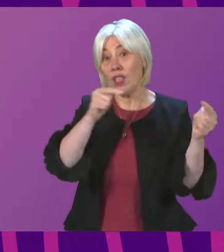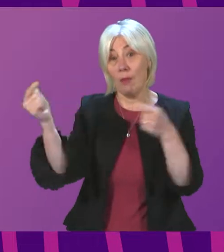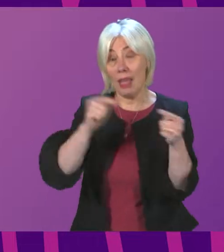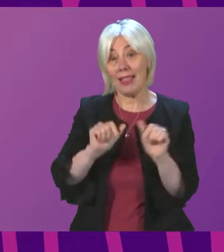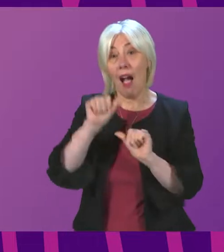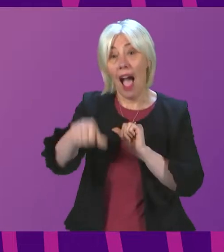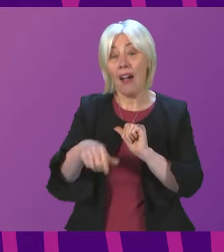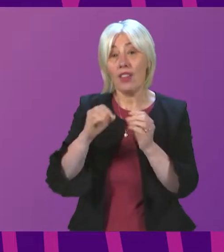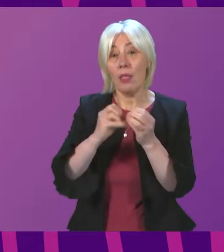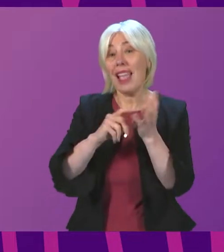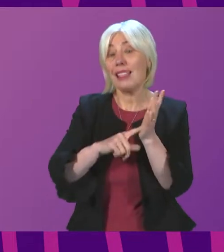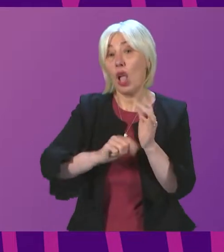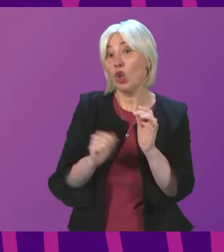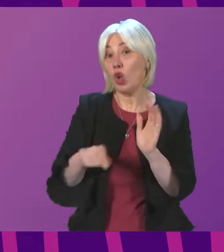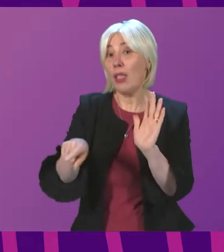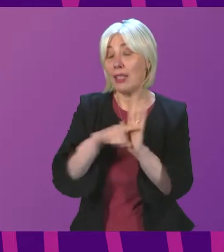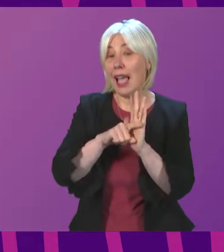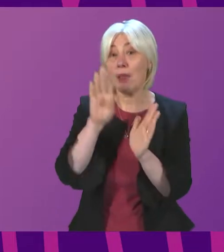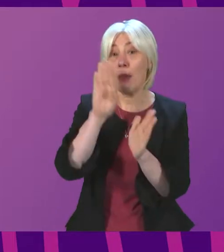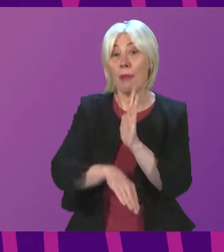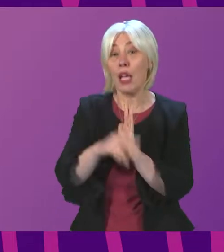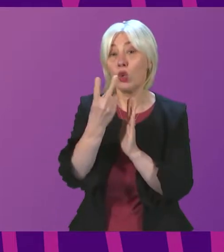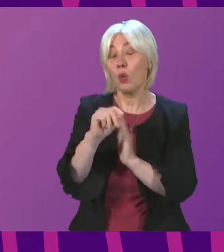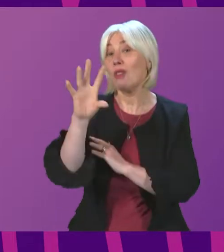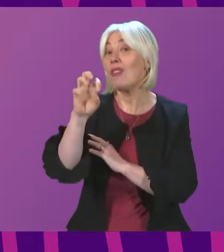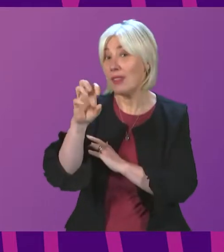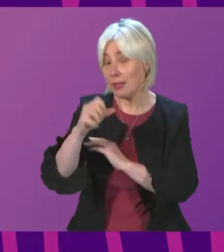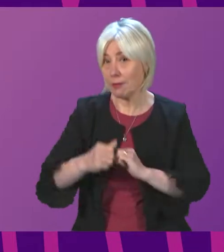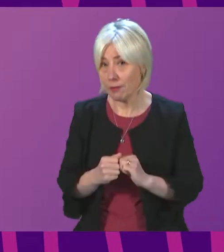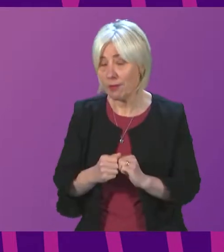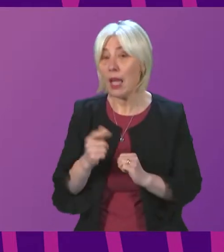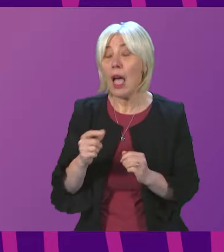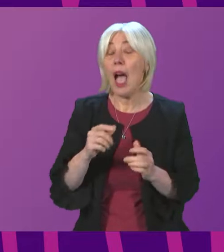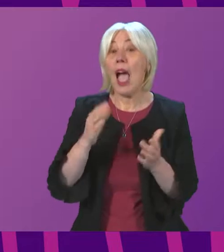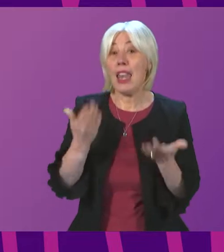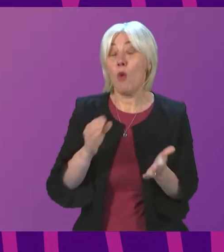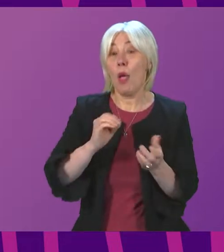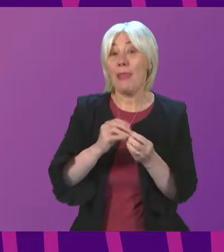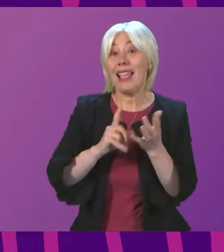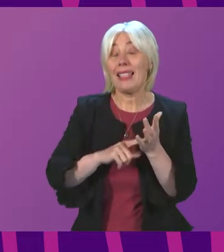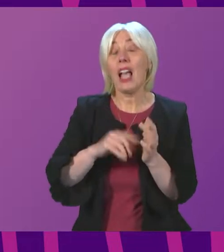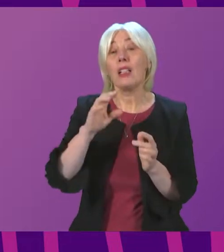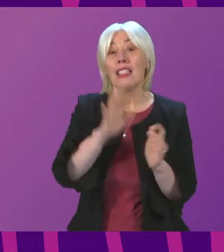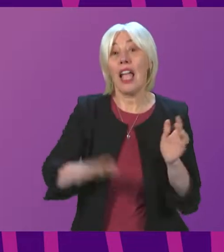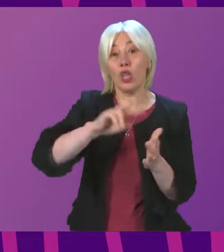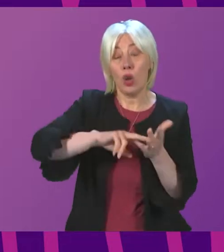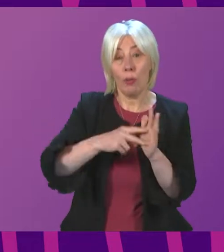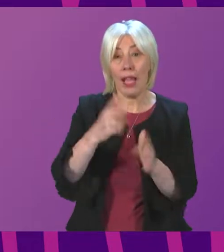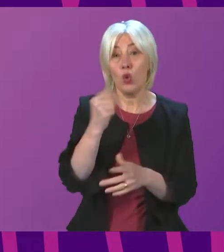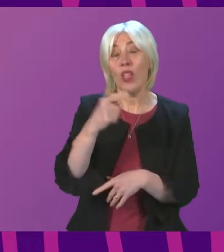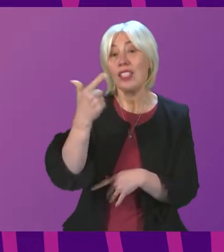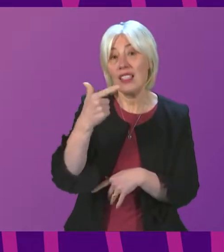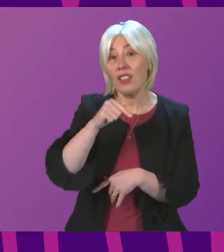the bsl scotland act was passed in 2015 and while the bsl national plan 2017 to 23